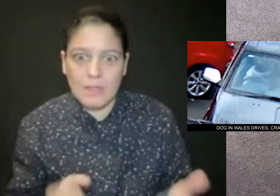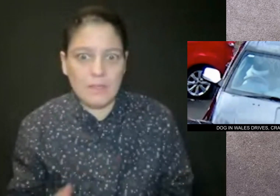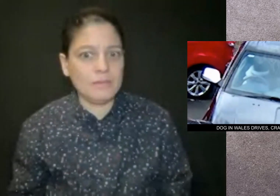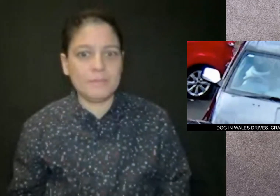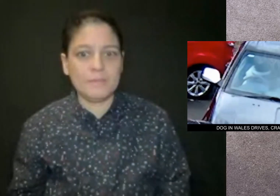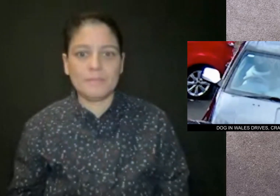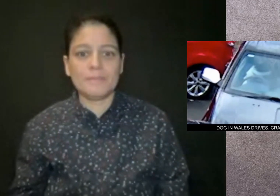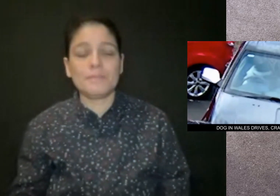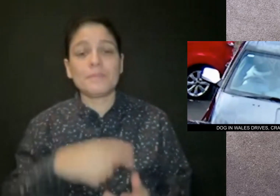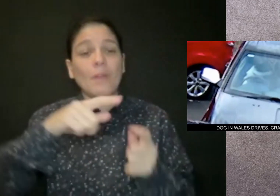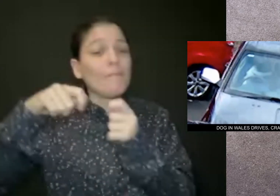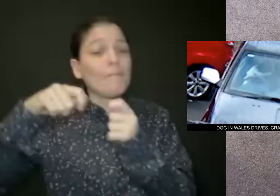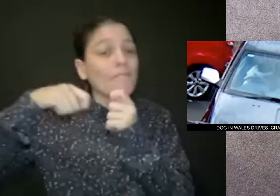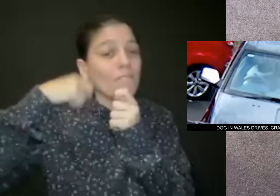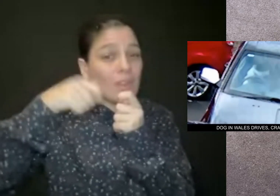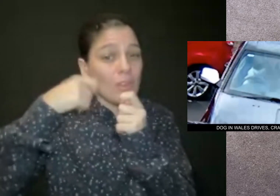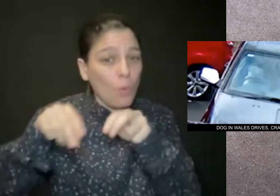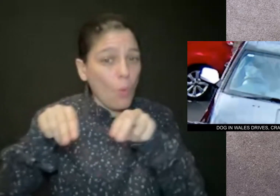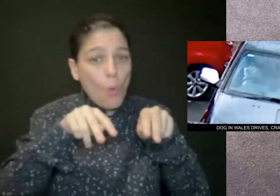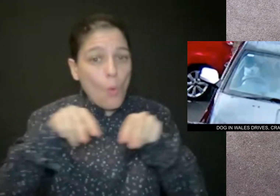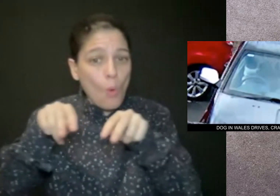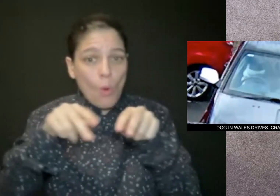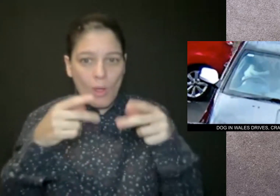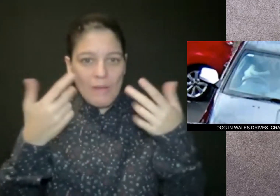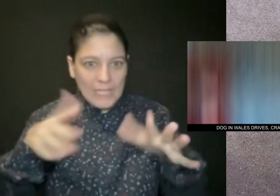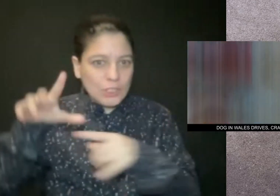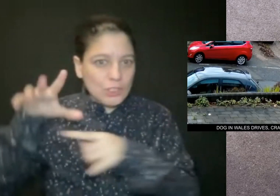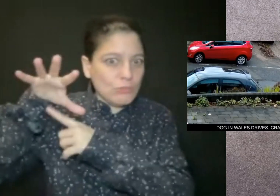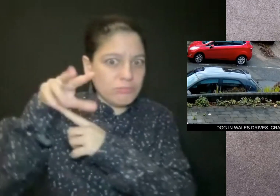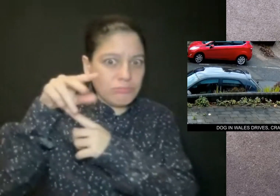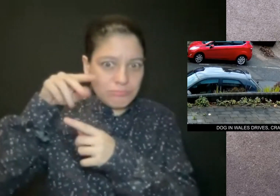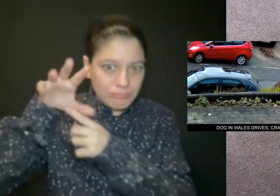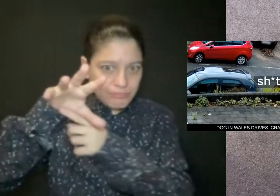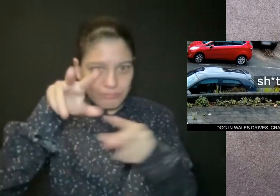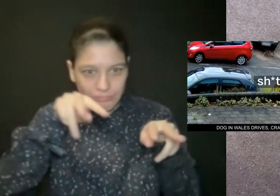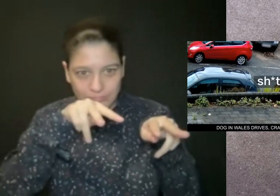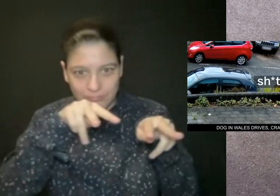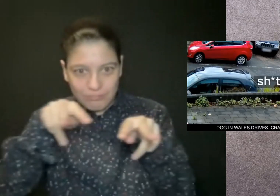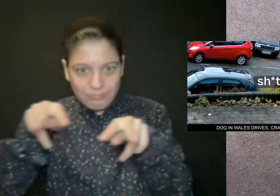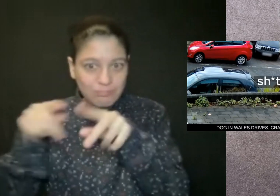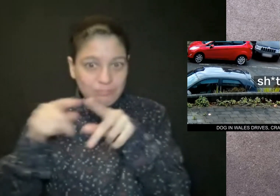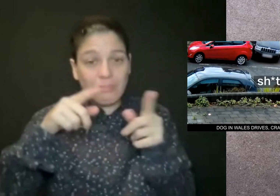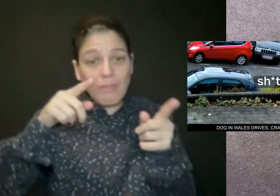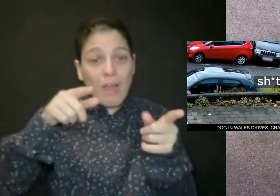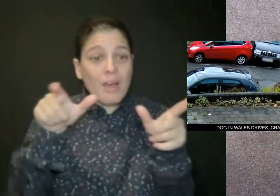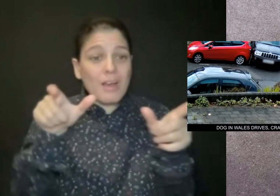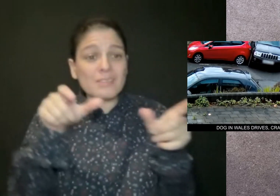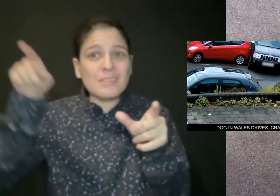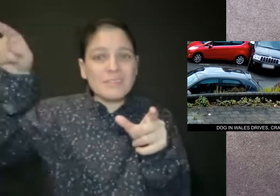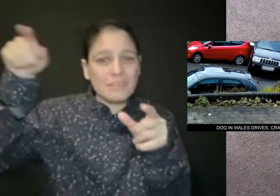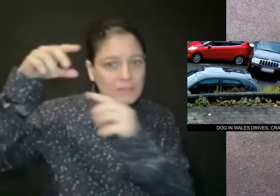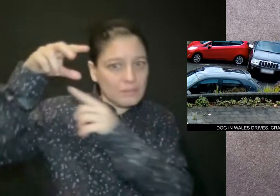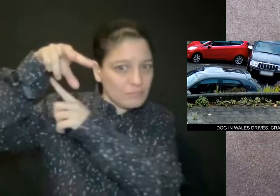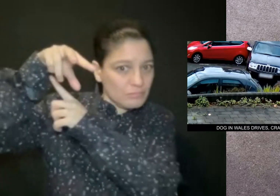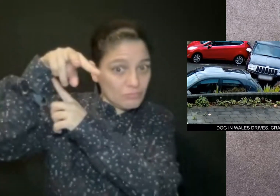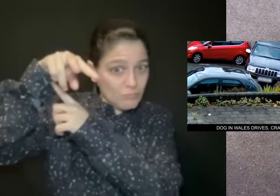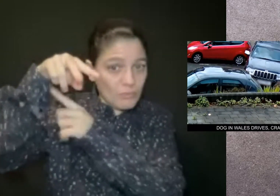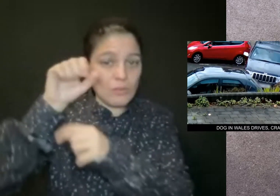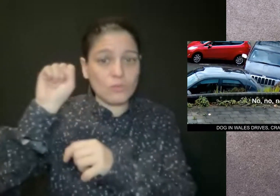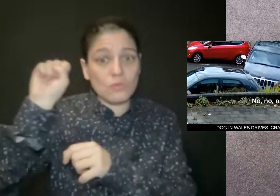The video was captured on a security camera that belonged to the man whose car was